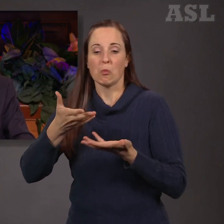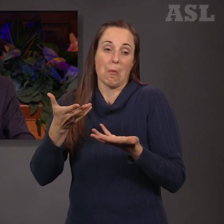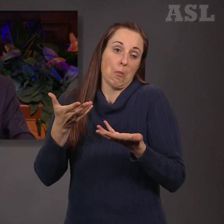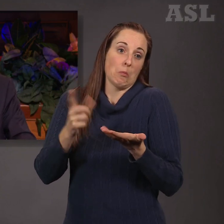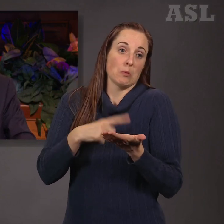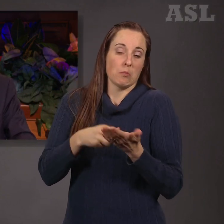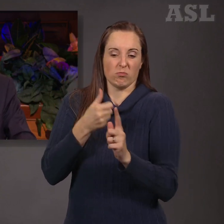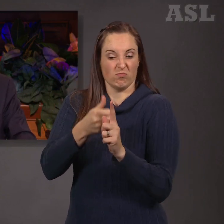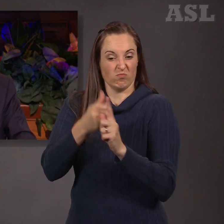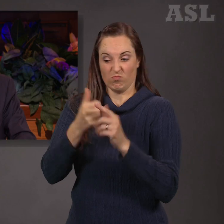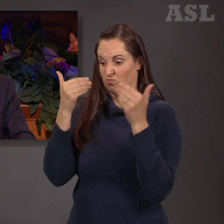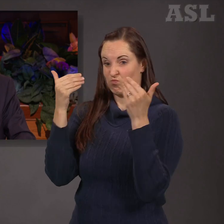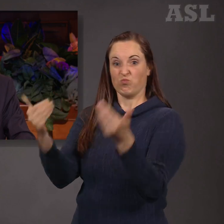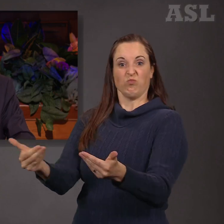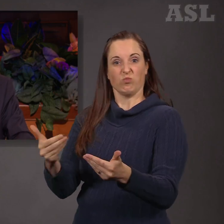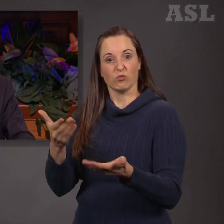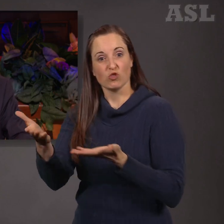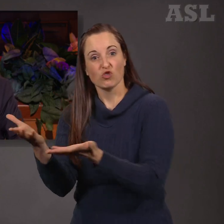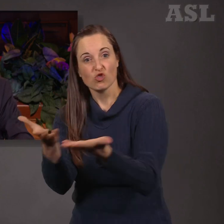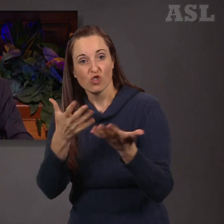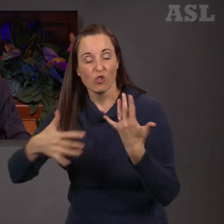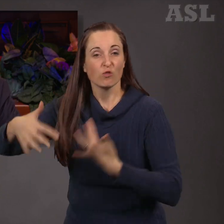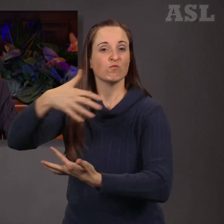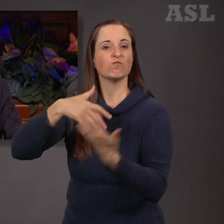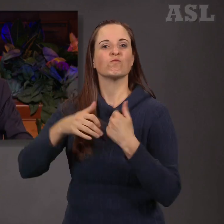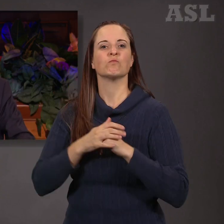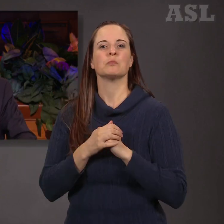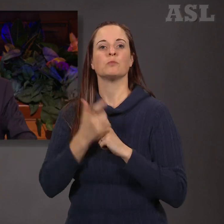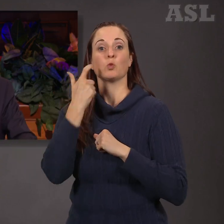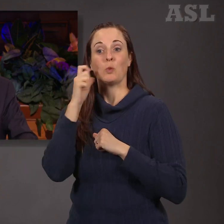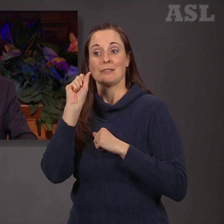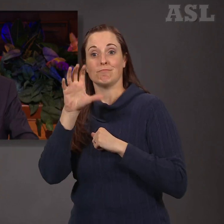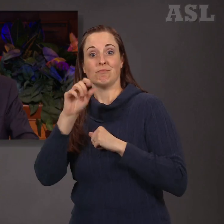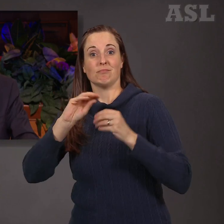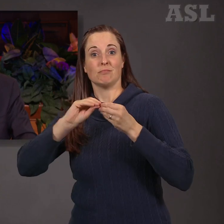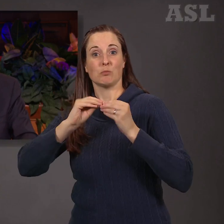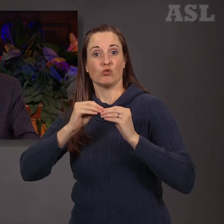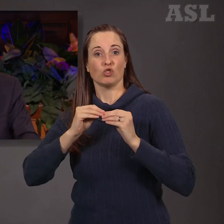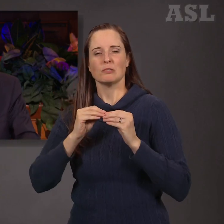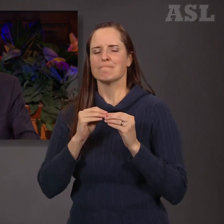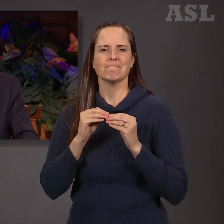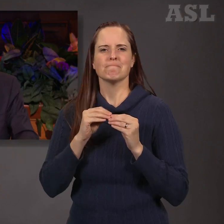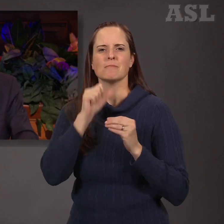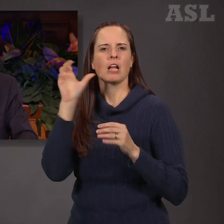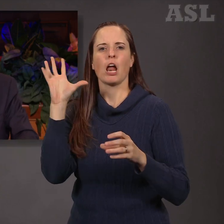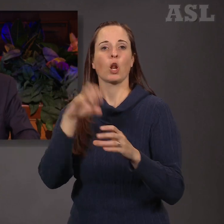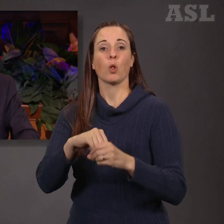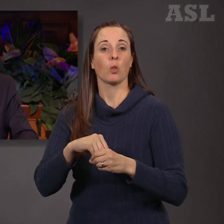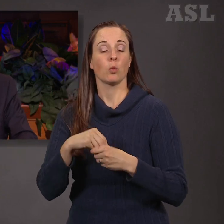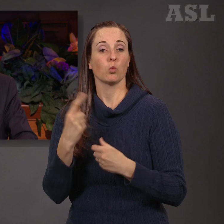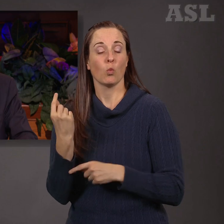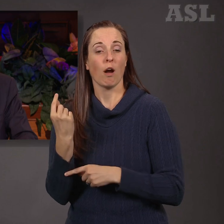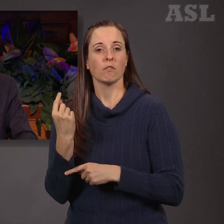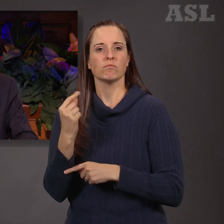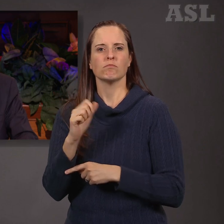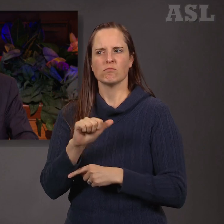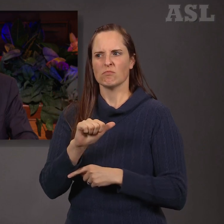And our 2021 report makes no mention of what our members do individually